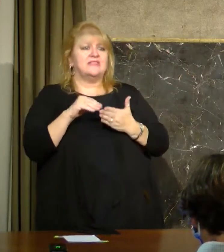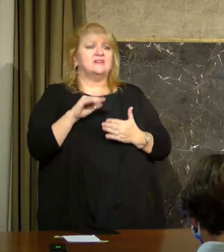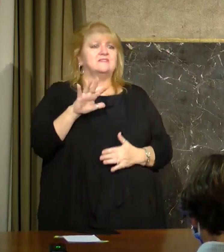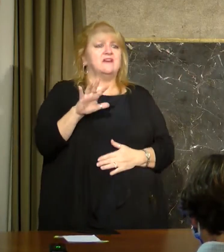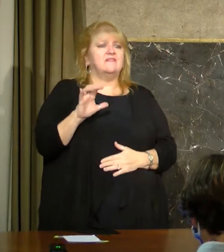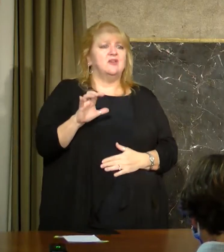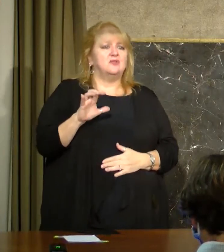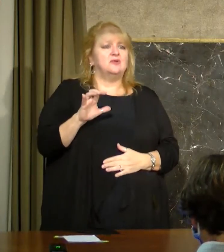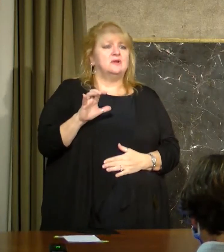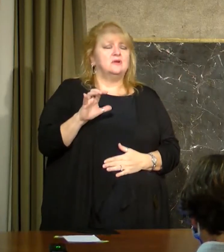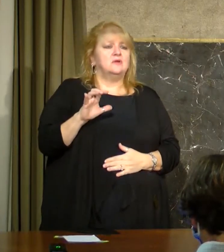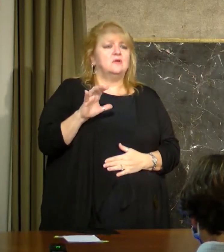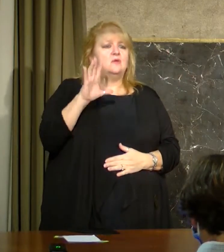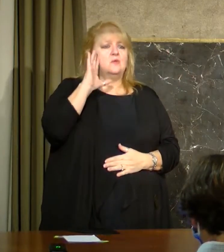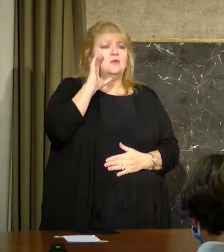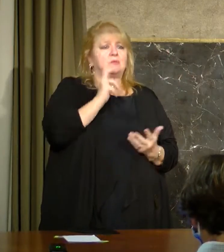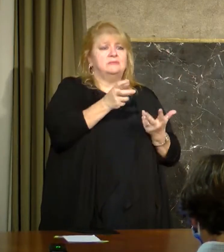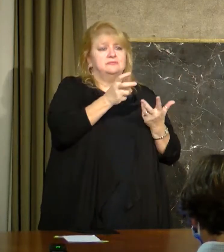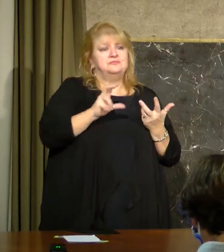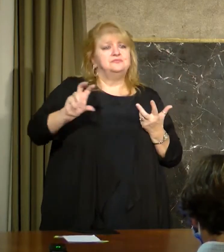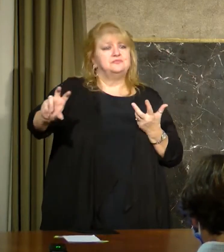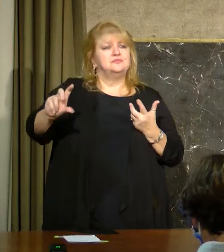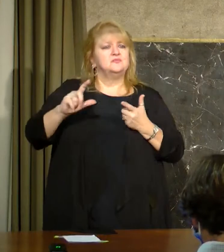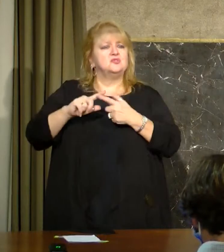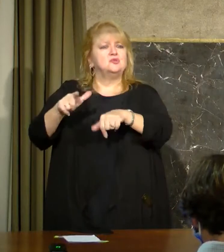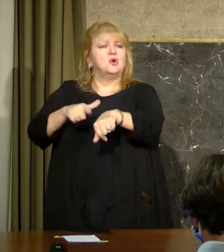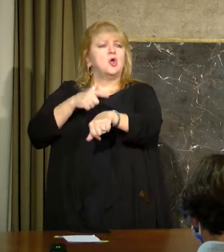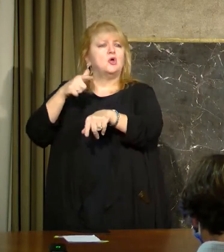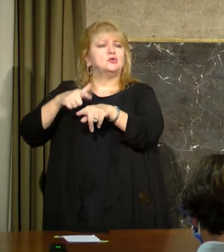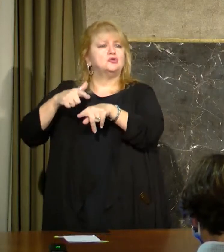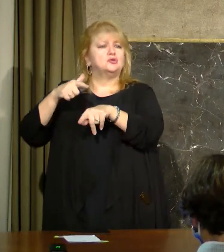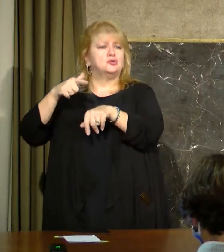would have been diverted towards the long-term care partnership program.